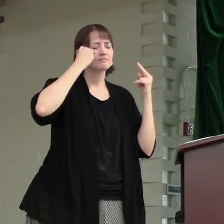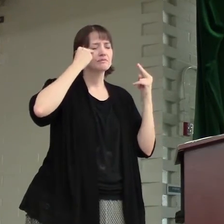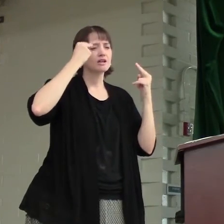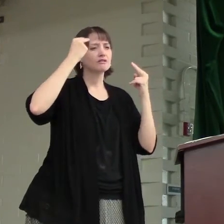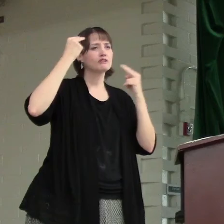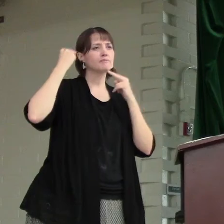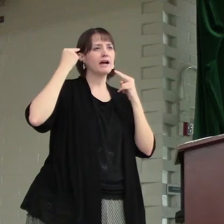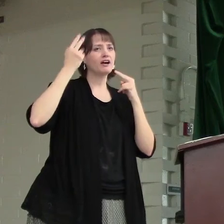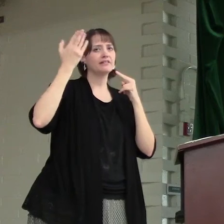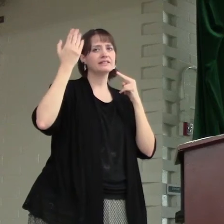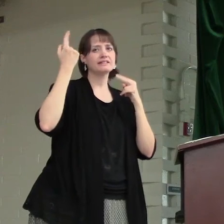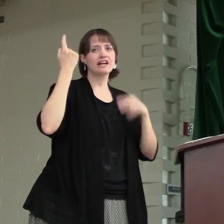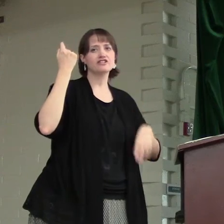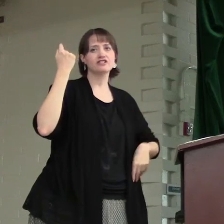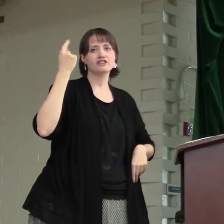look back on this last year,